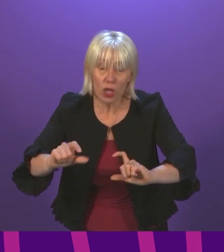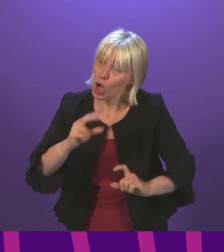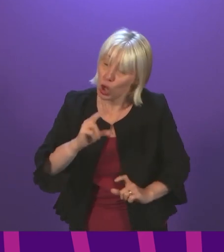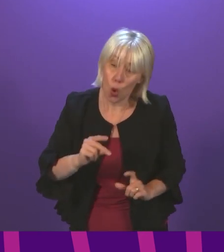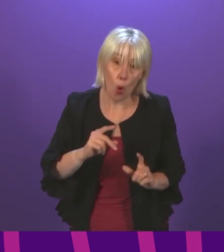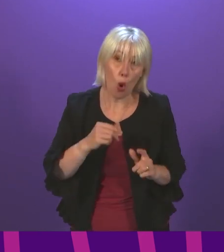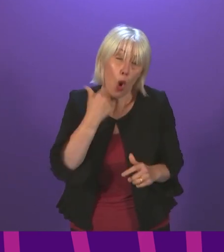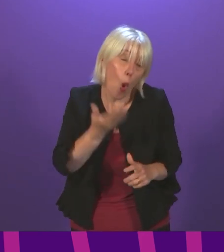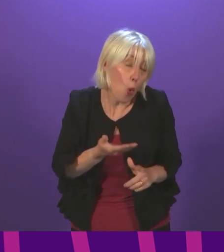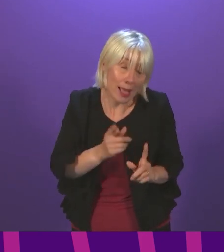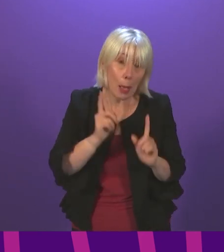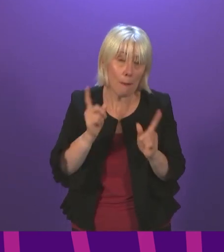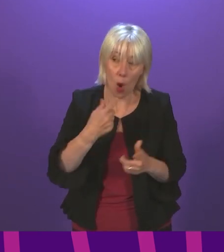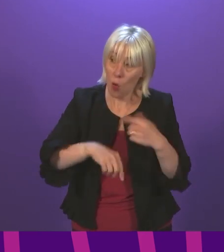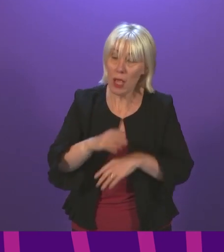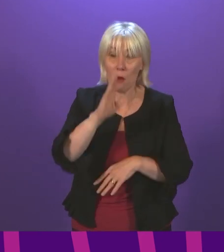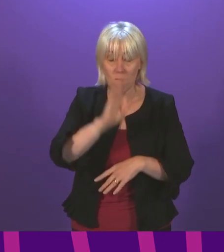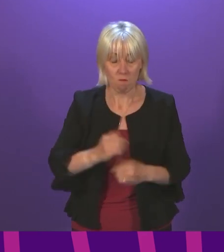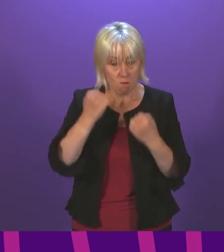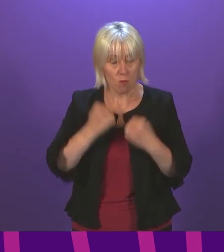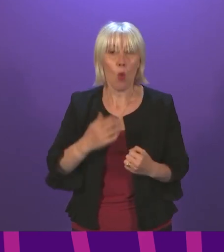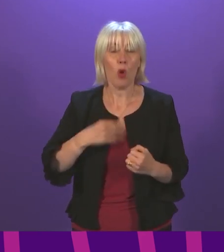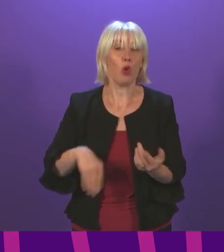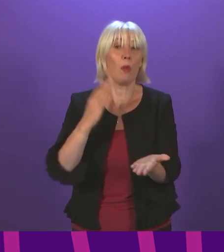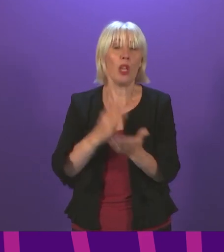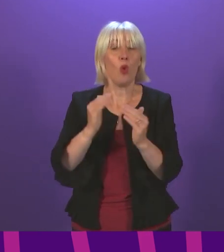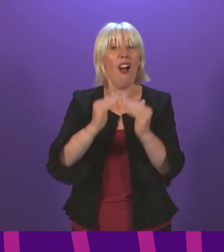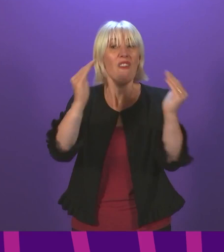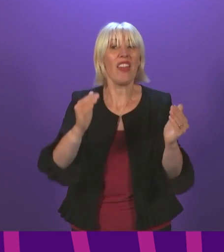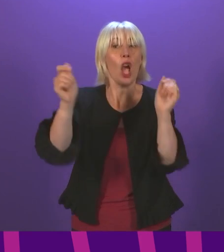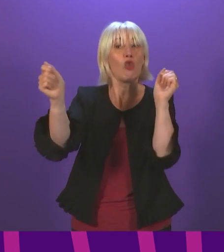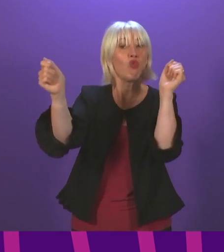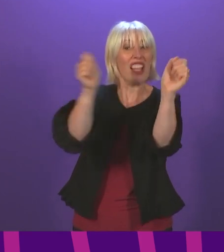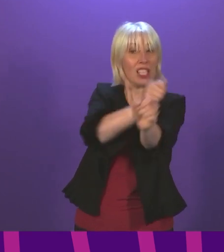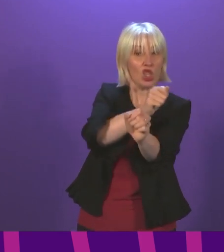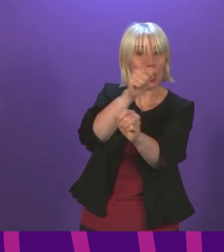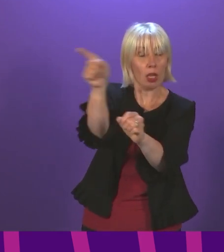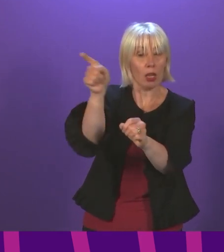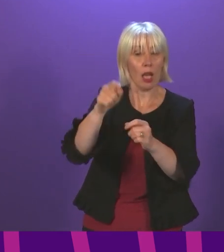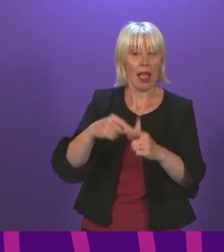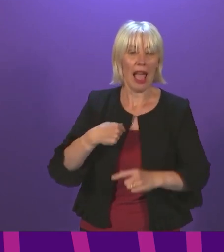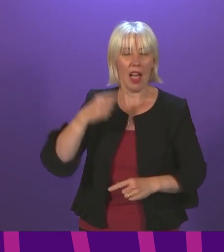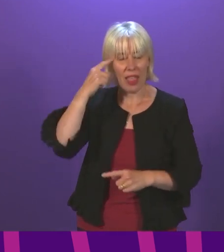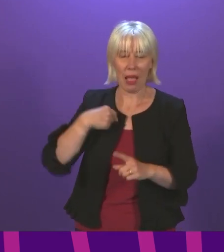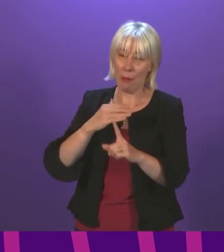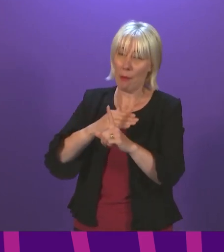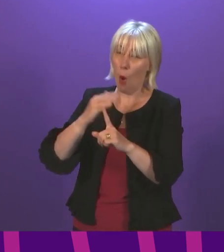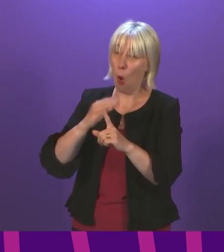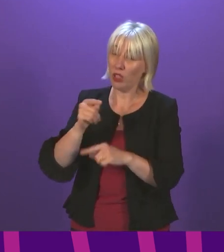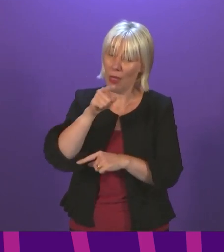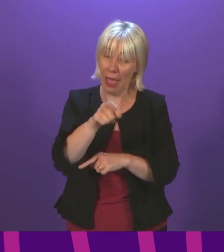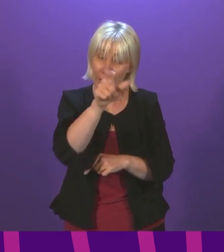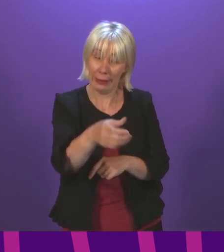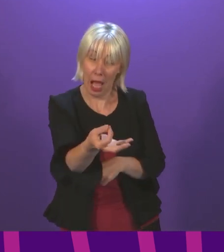will, because we are so serious about a just transition, engage properly in all of these issues. I suspect I am a fair bit older than the member, but I